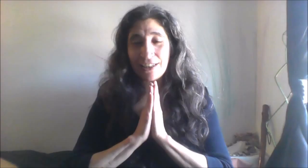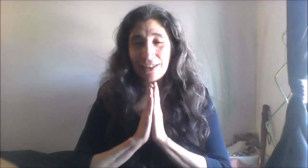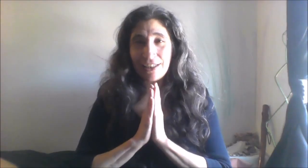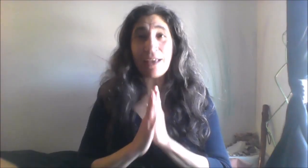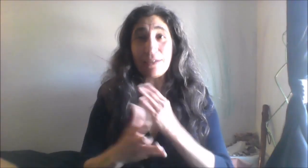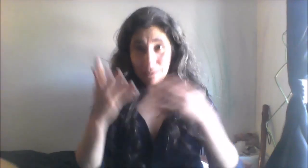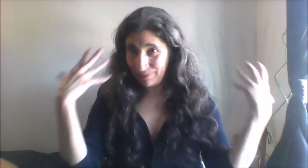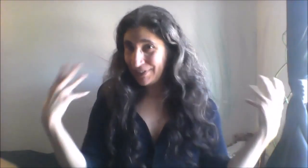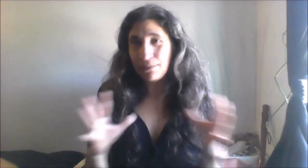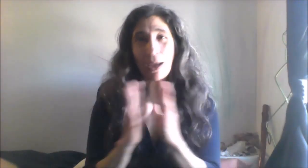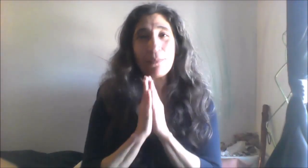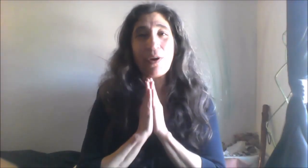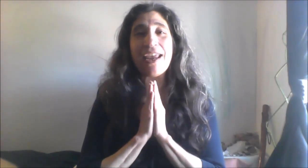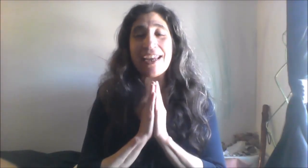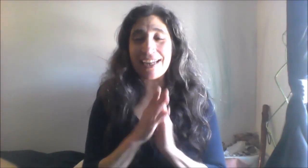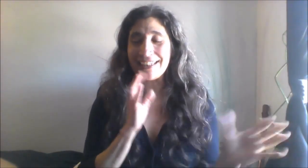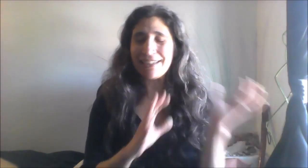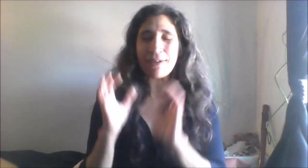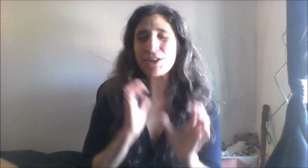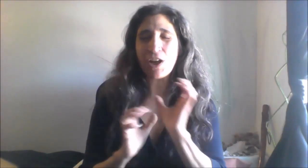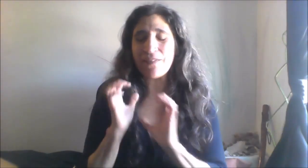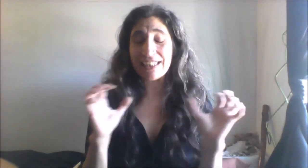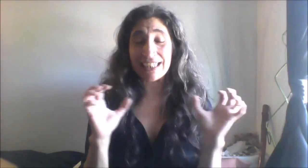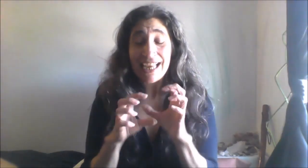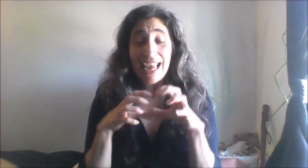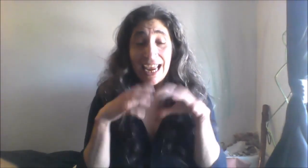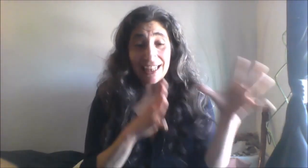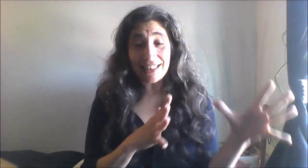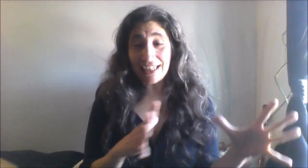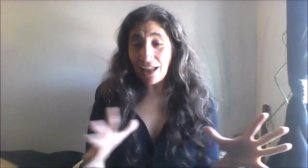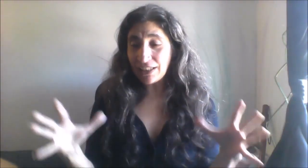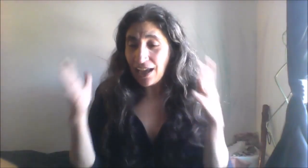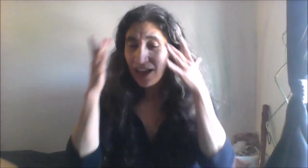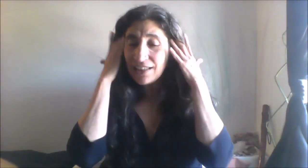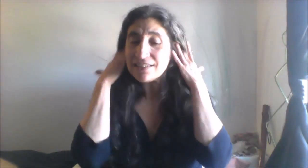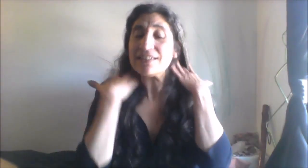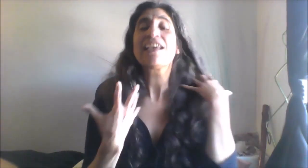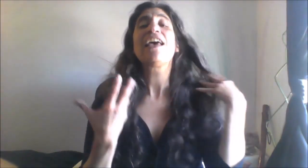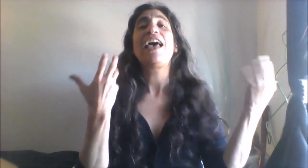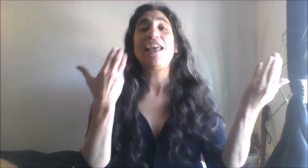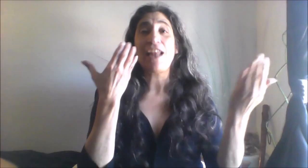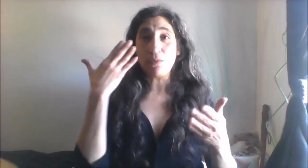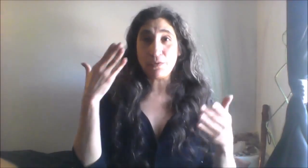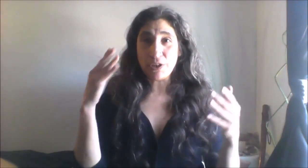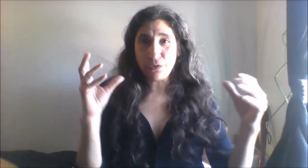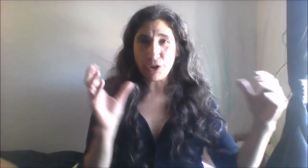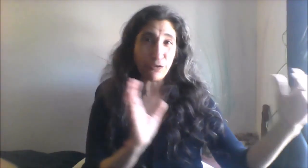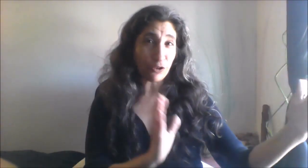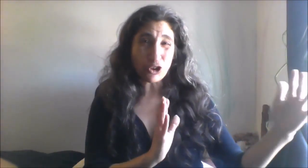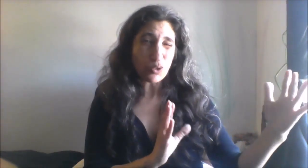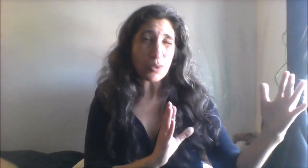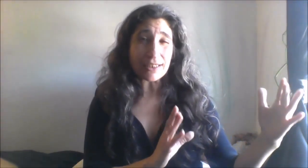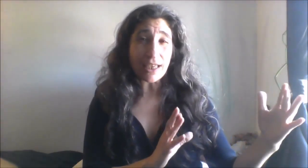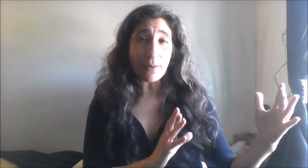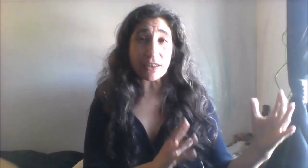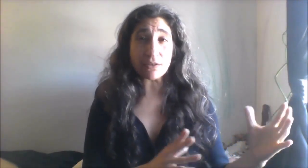I did my praying and I did my shoveling and I laid out the cards and I will read for the first two weeks how I do